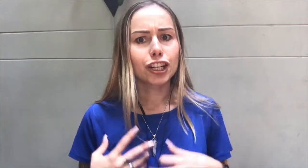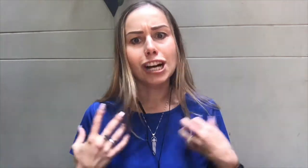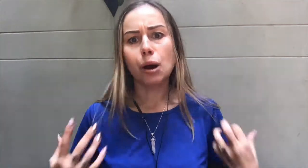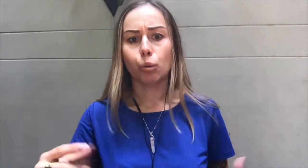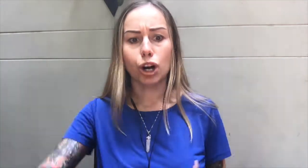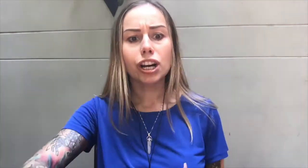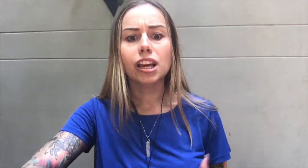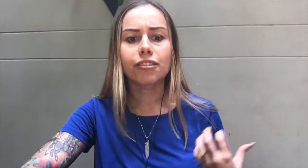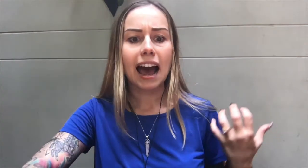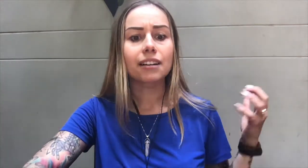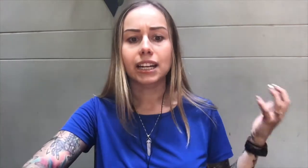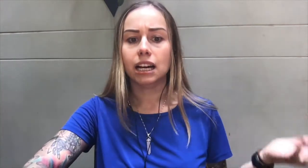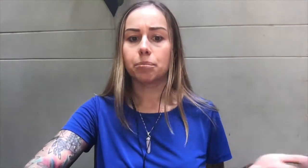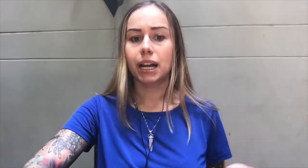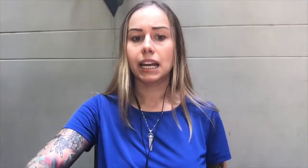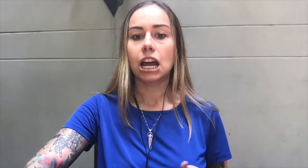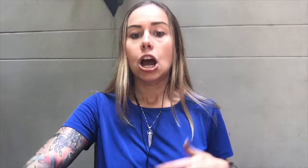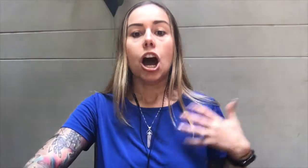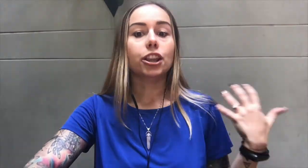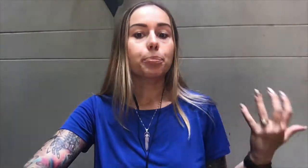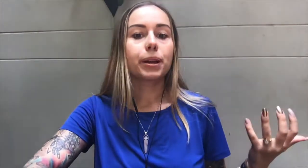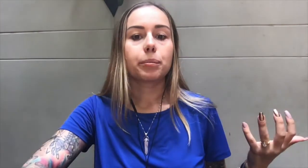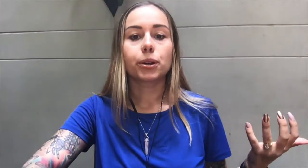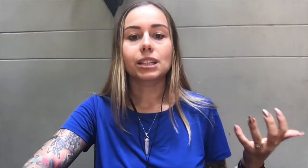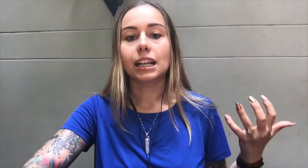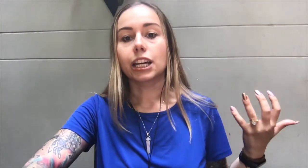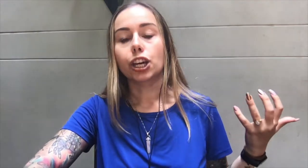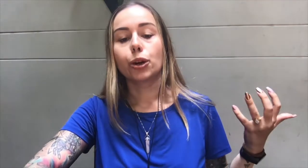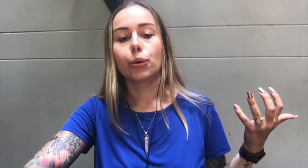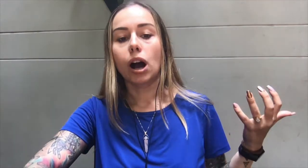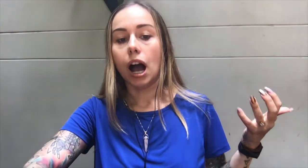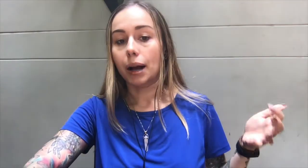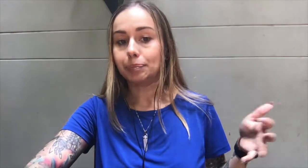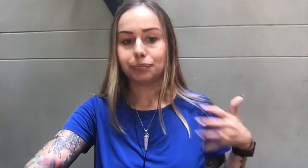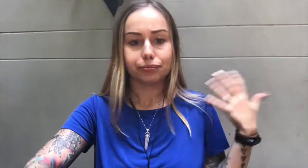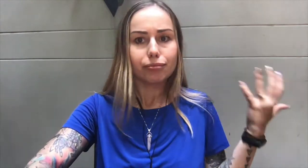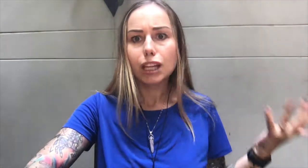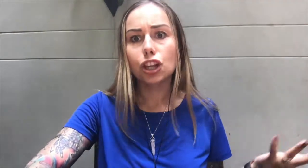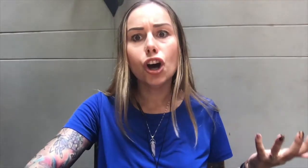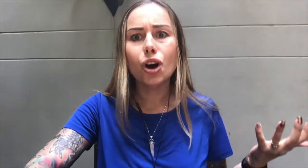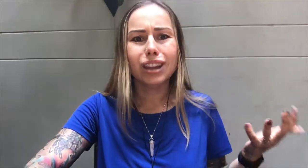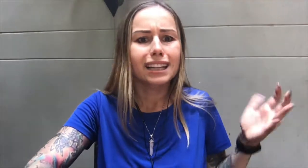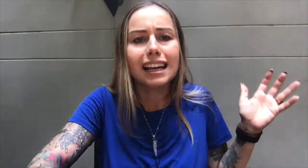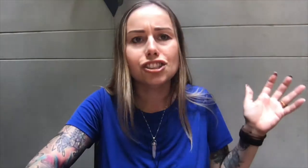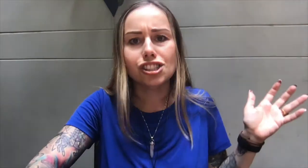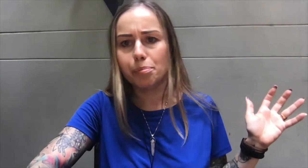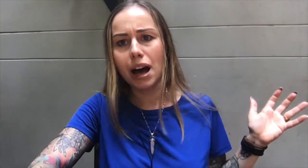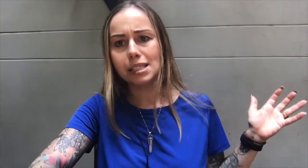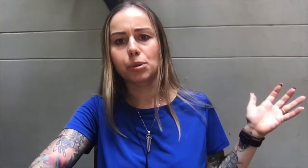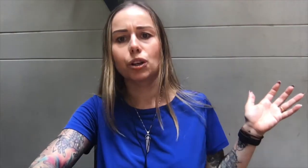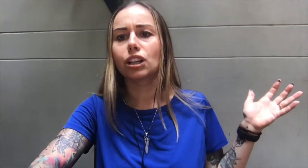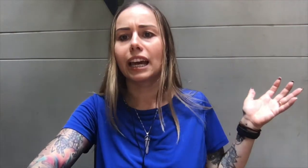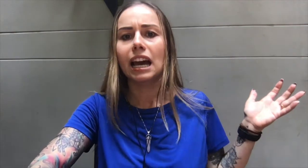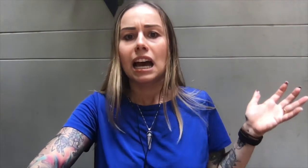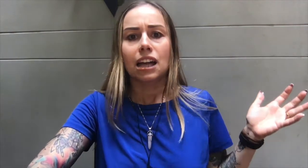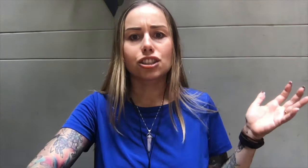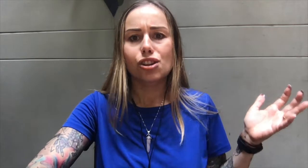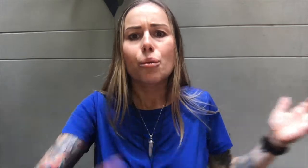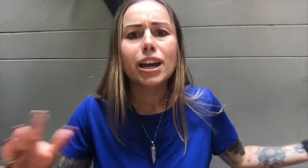you're not worthy of having money. Other people telling you, um, no, like that's just impossible. Like there's no way you